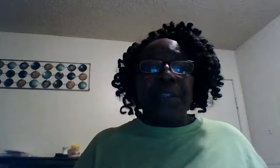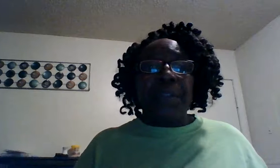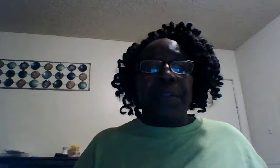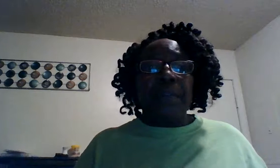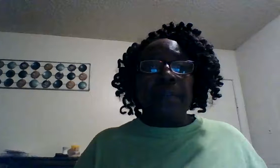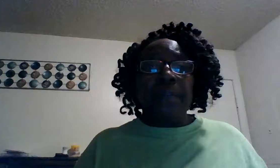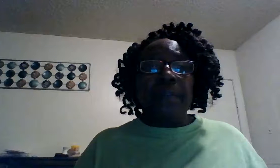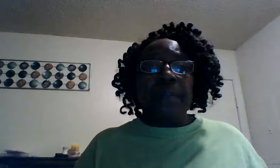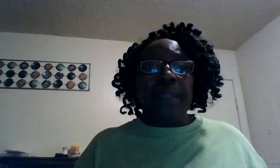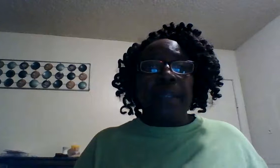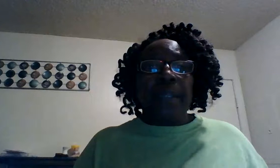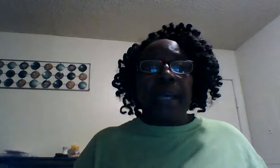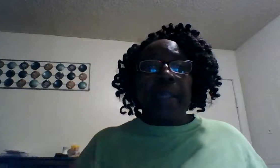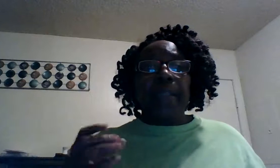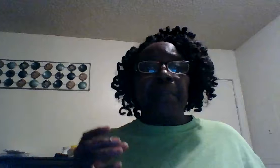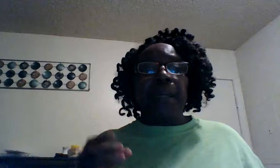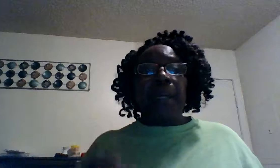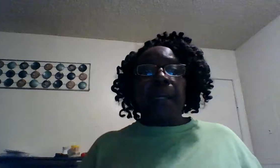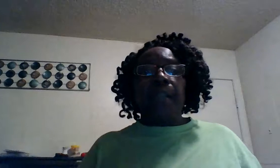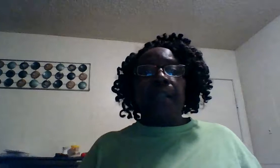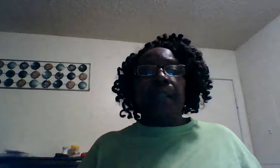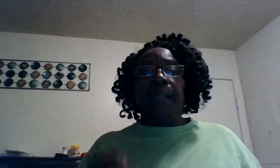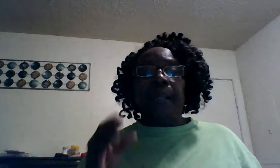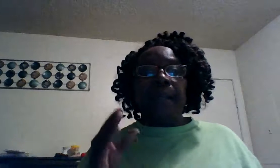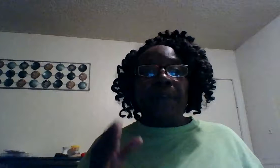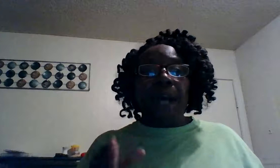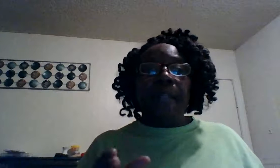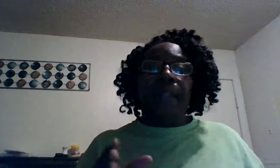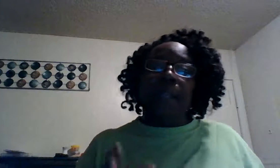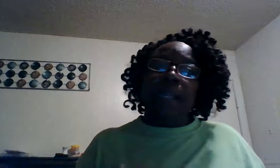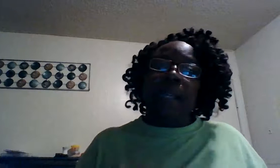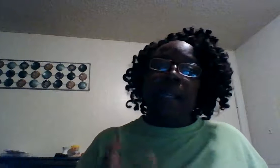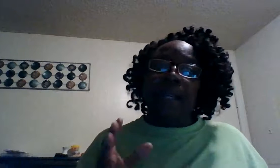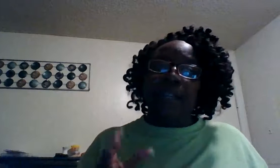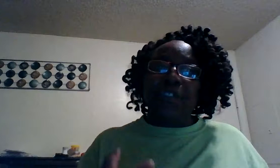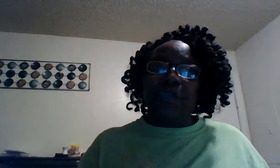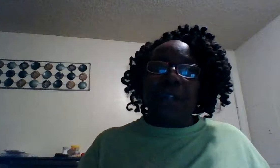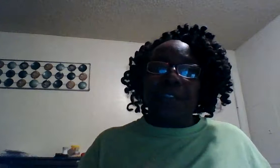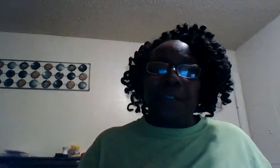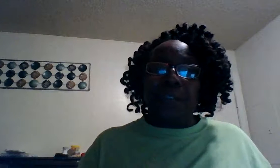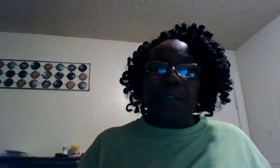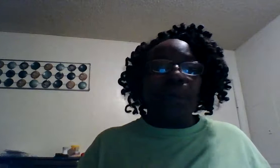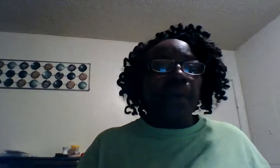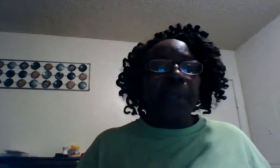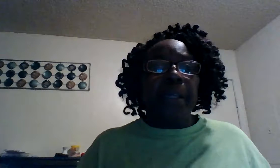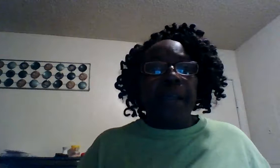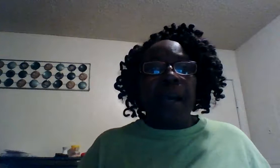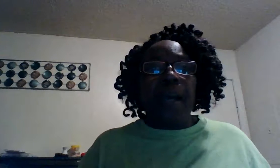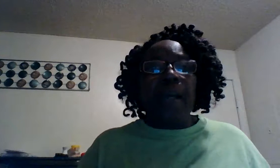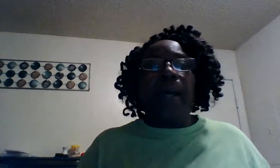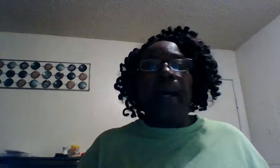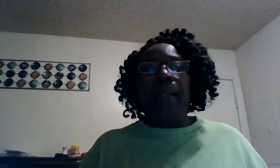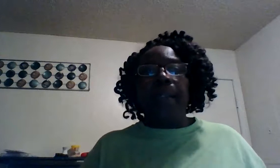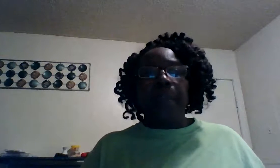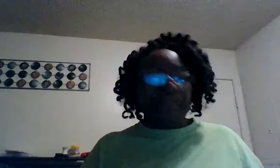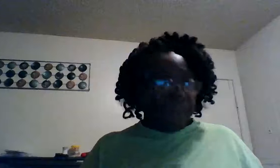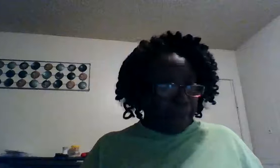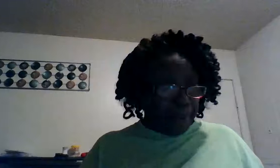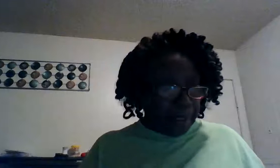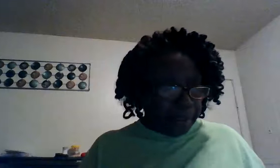now it's up to us that's not to follow the instructions glory be to god hallelujah praise